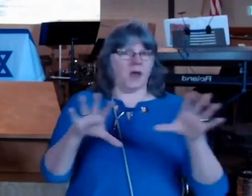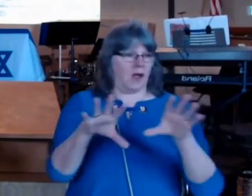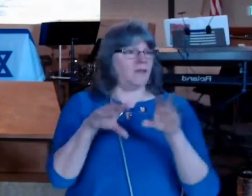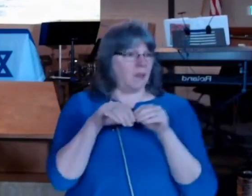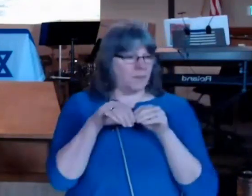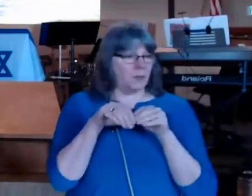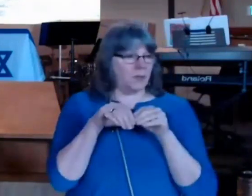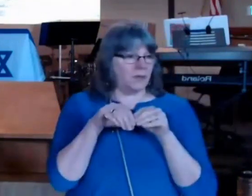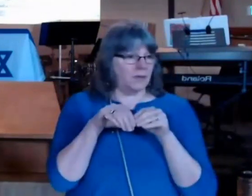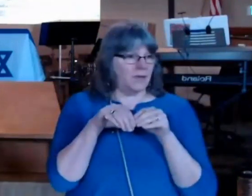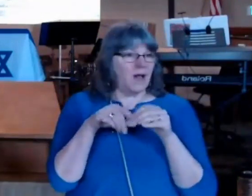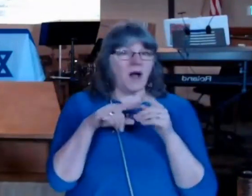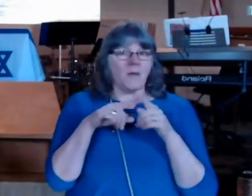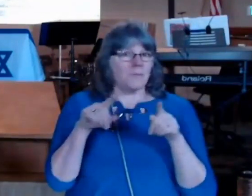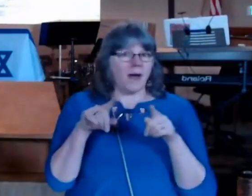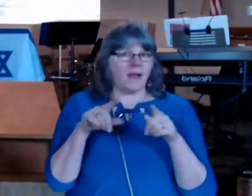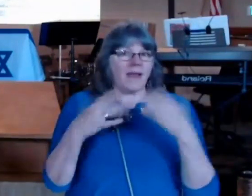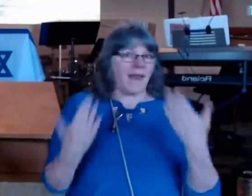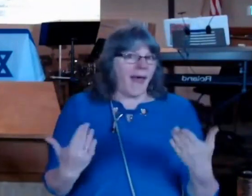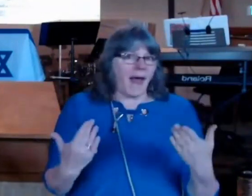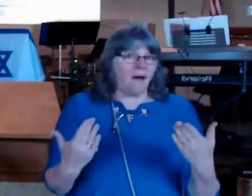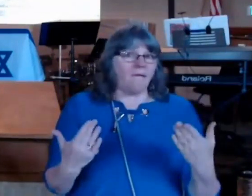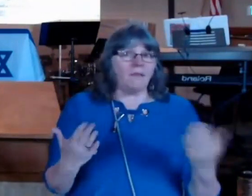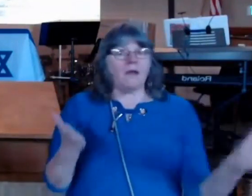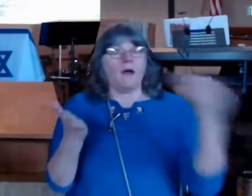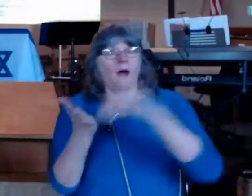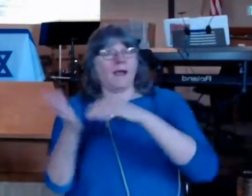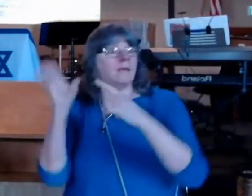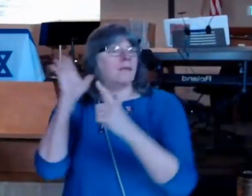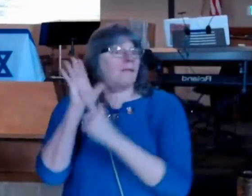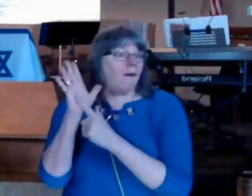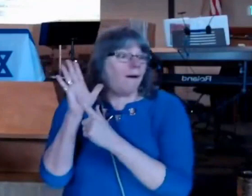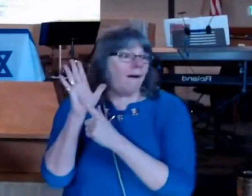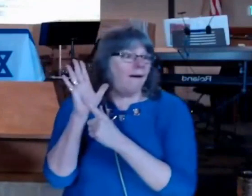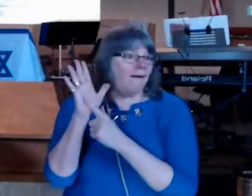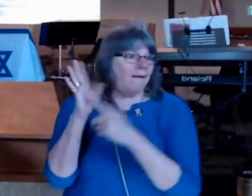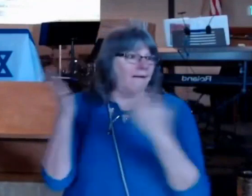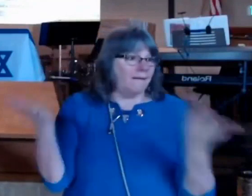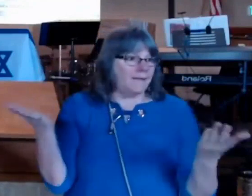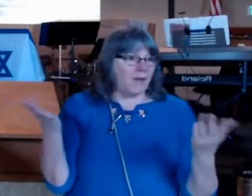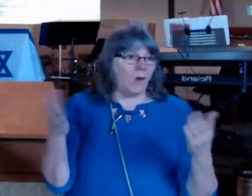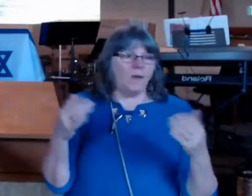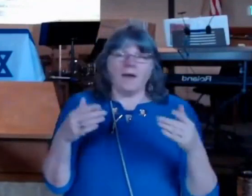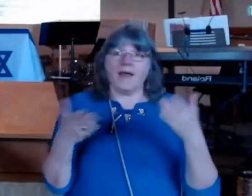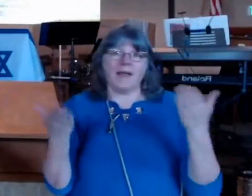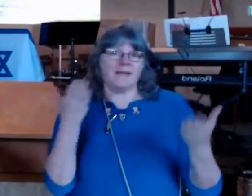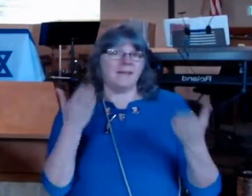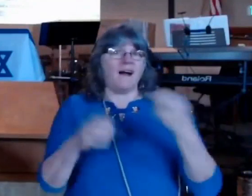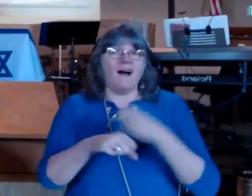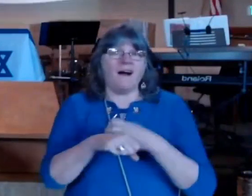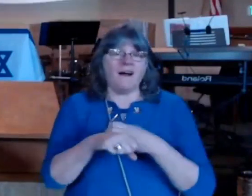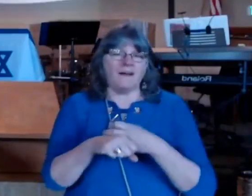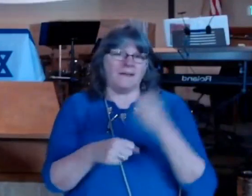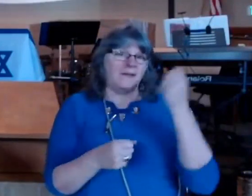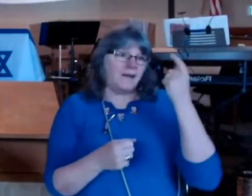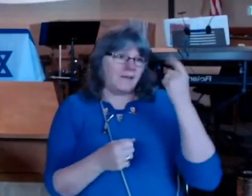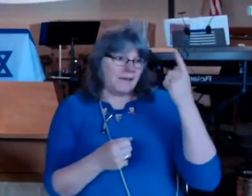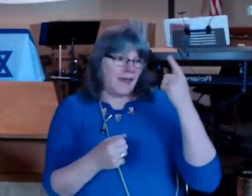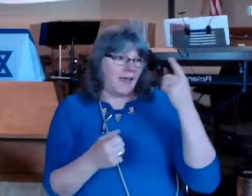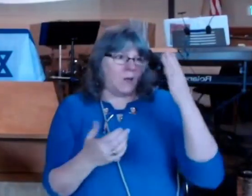very tough so but here's there's something else we need to realize okay and I'm going to start my